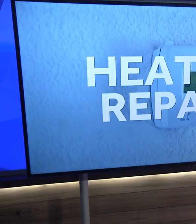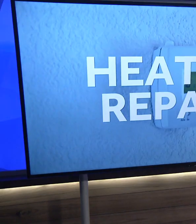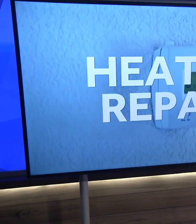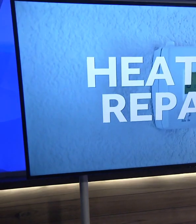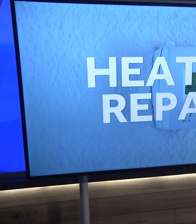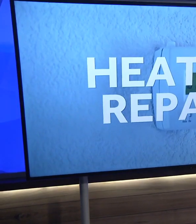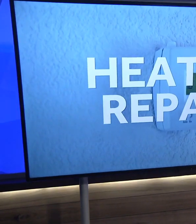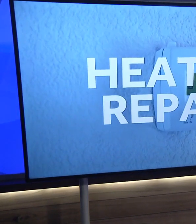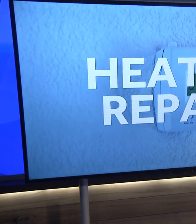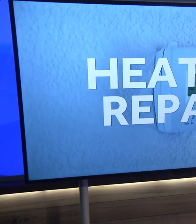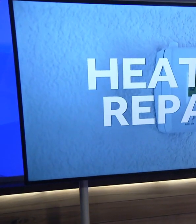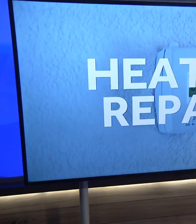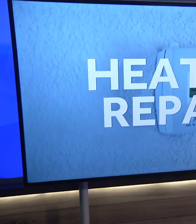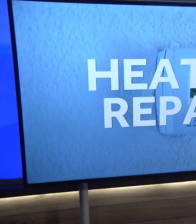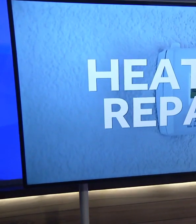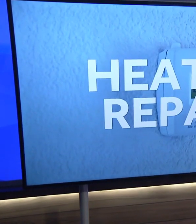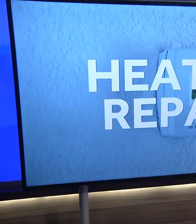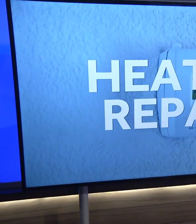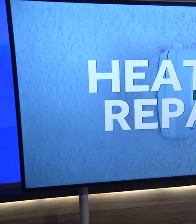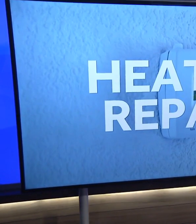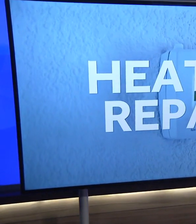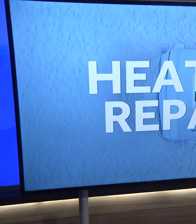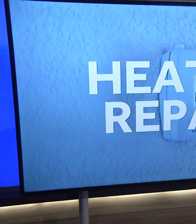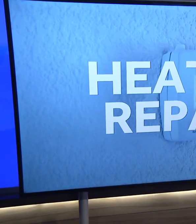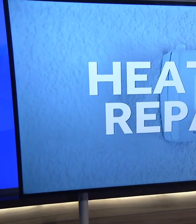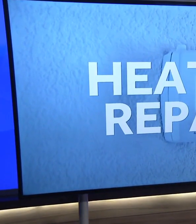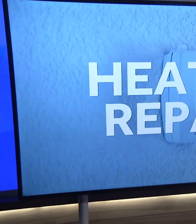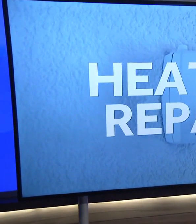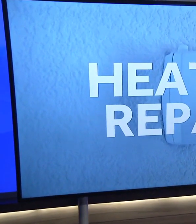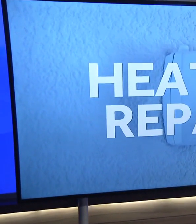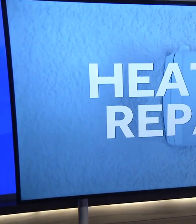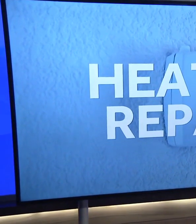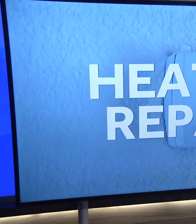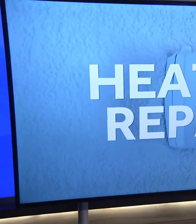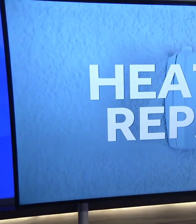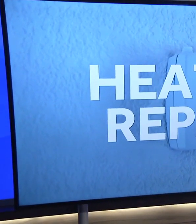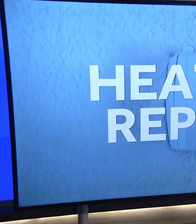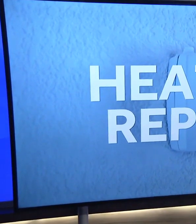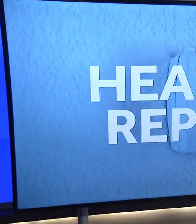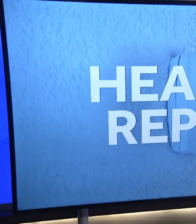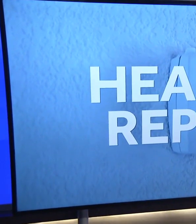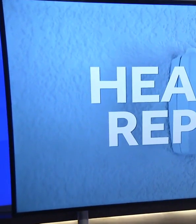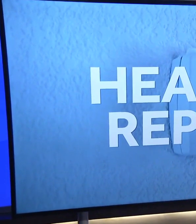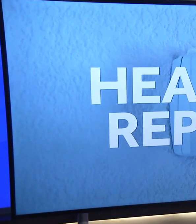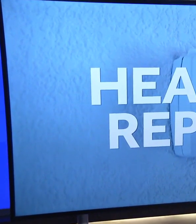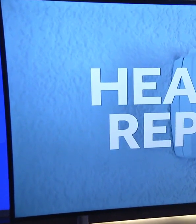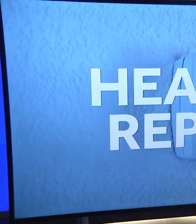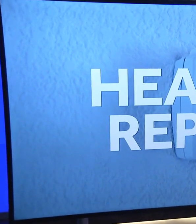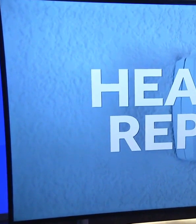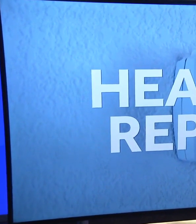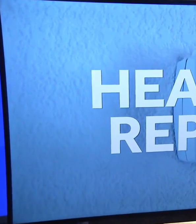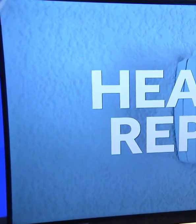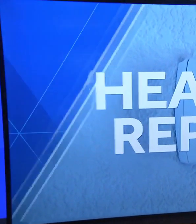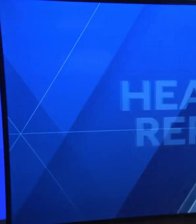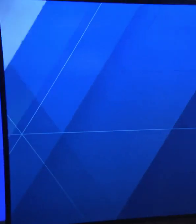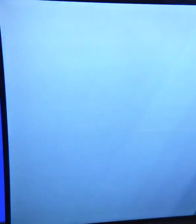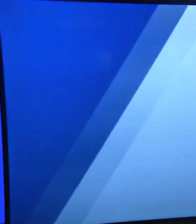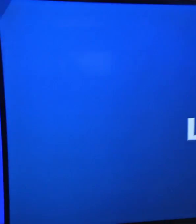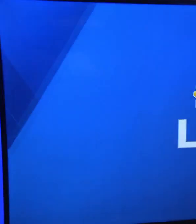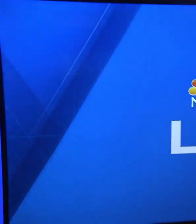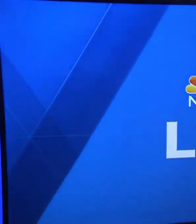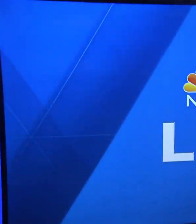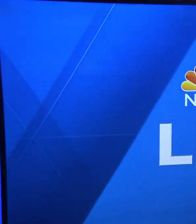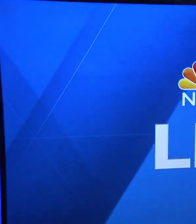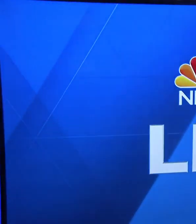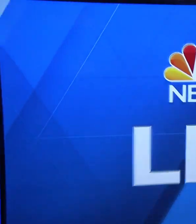Phil Scott expressing the importance of Vermonters with furnaces and heating sources damaged by the flooding to report it to the state. NBC 5